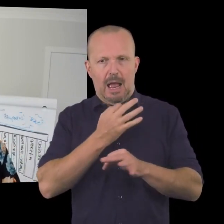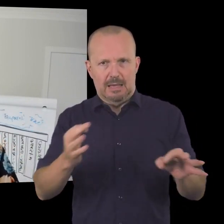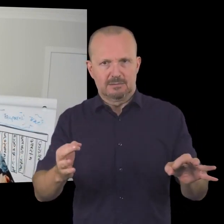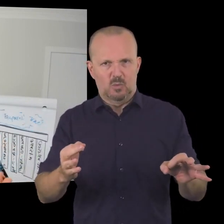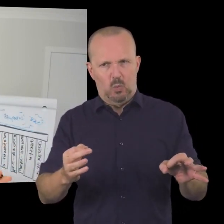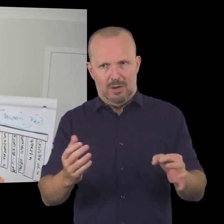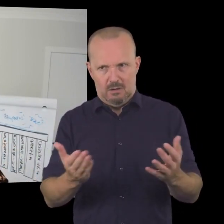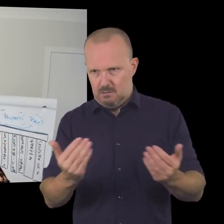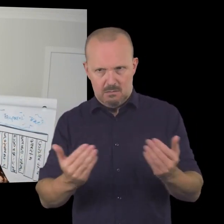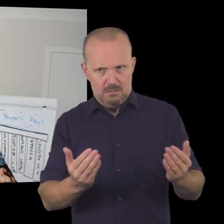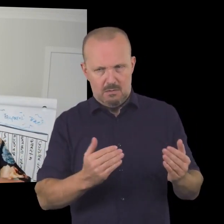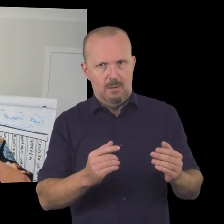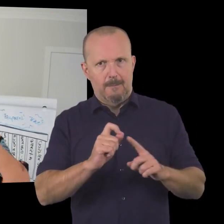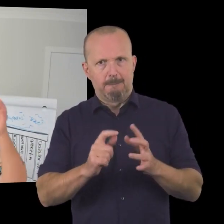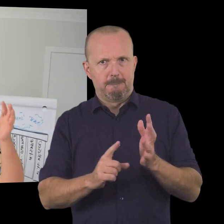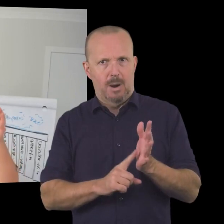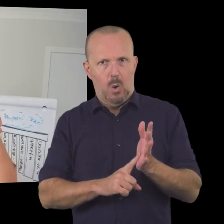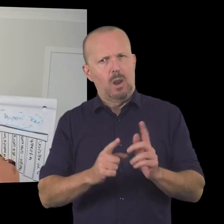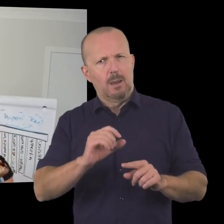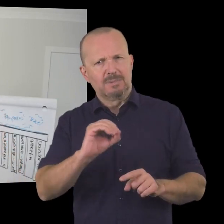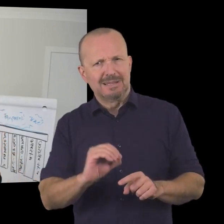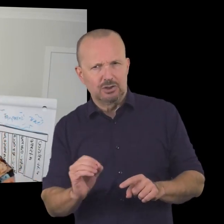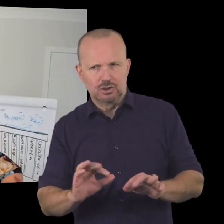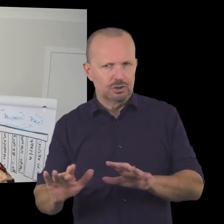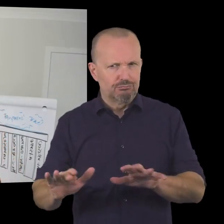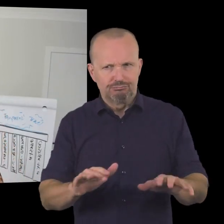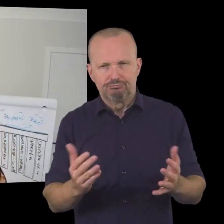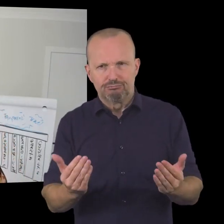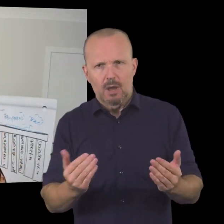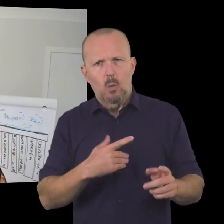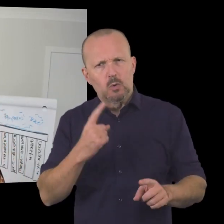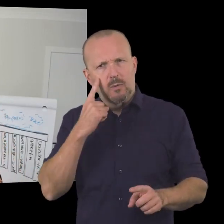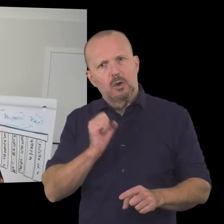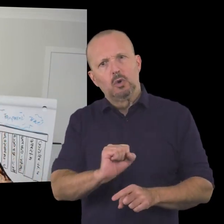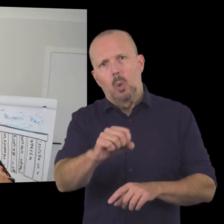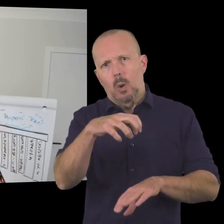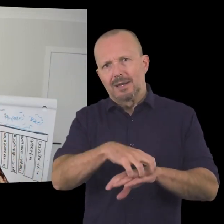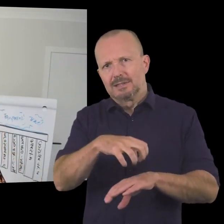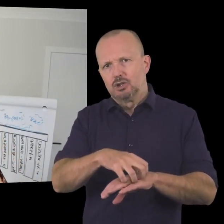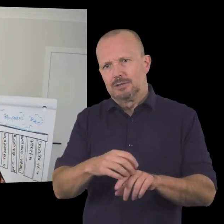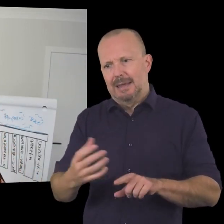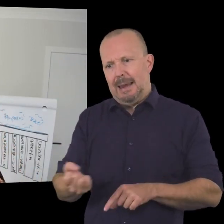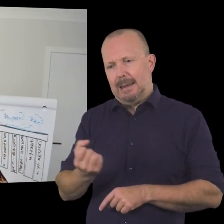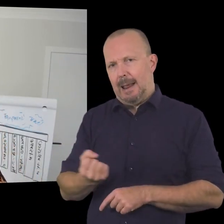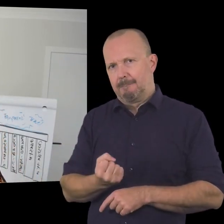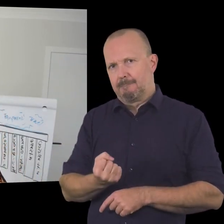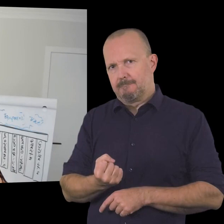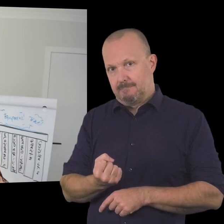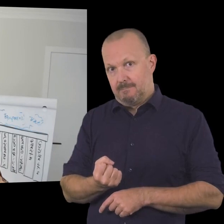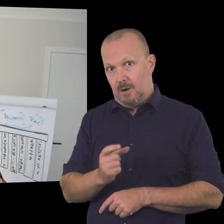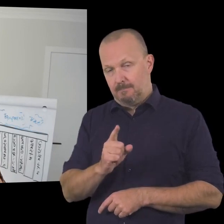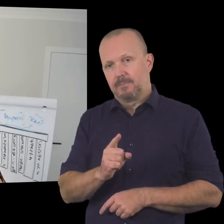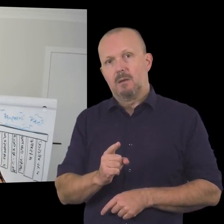want you to think about actually for the for all of these next questions i would love you to think about income for your organization